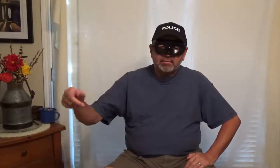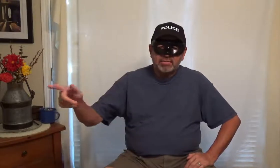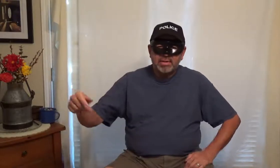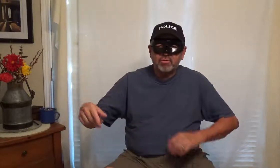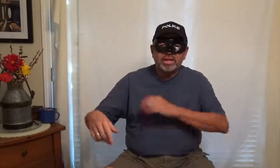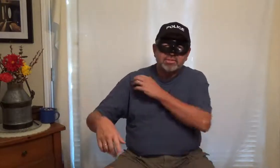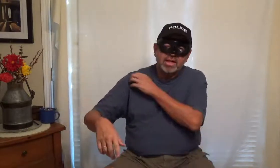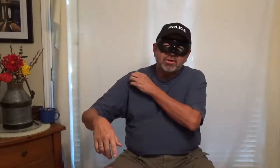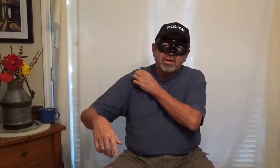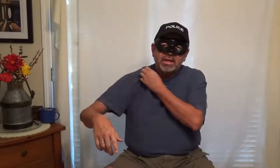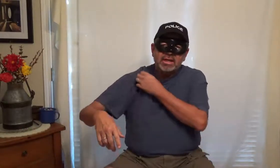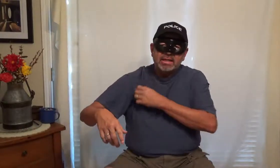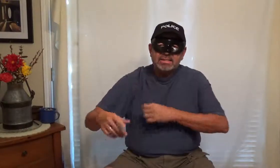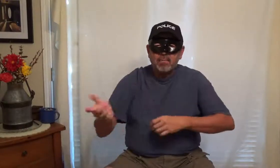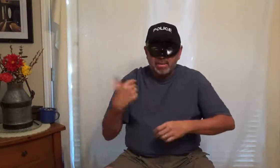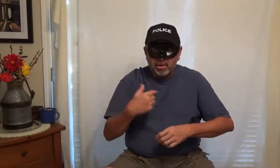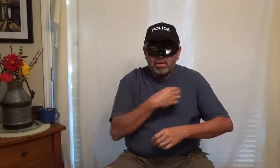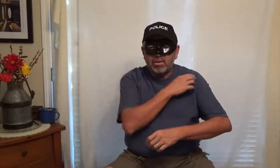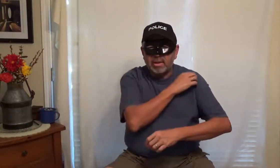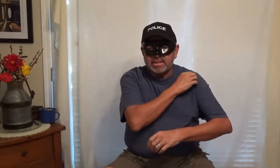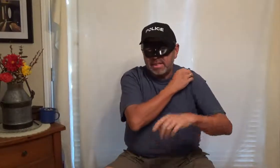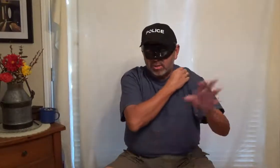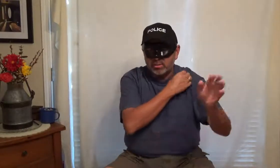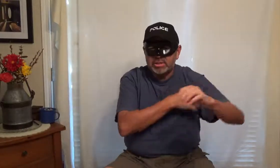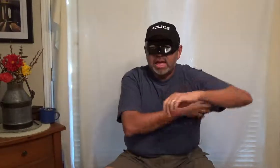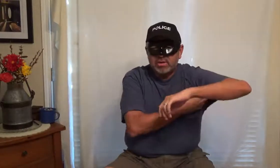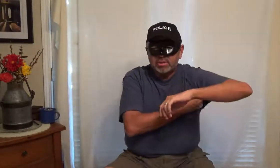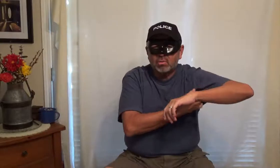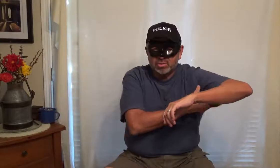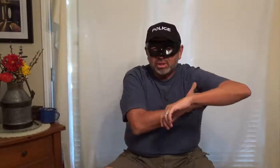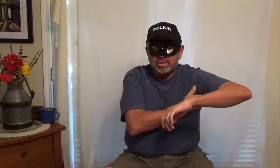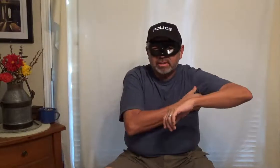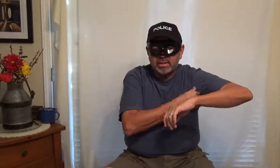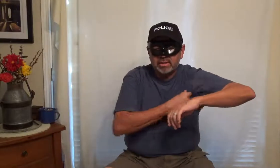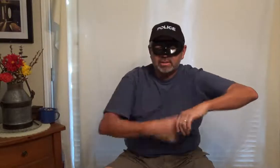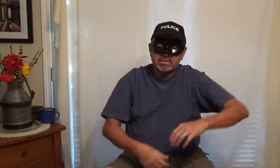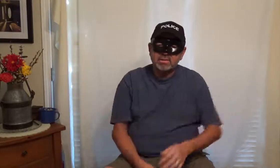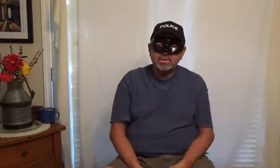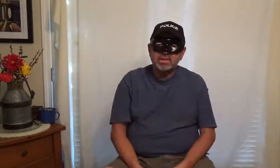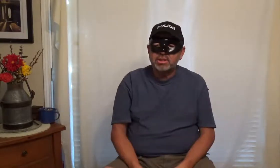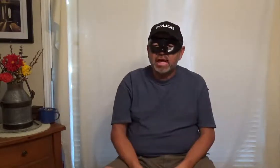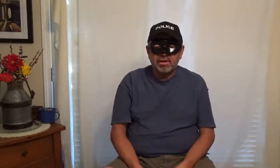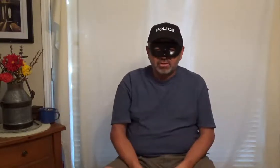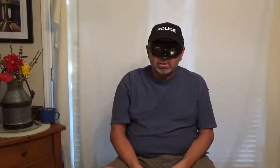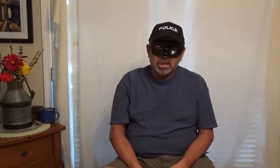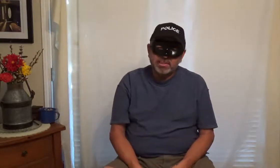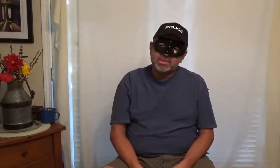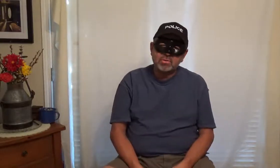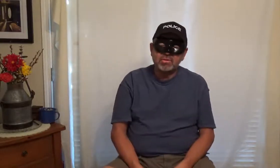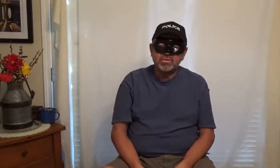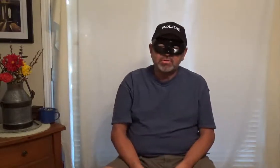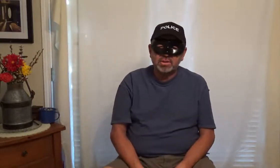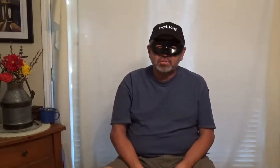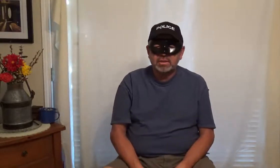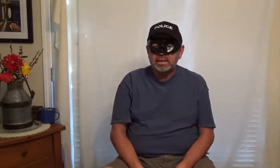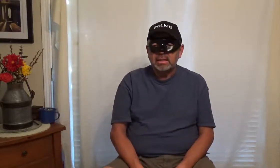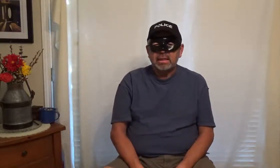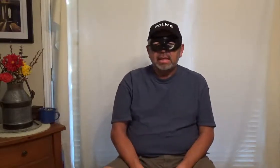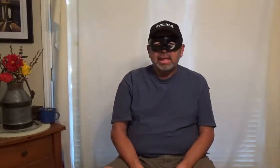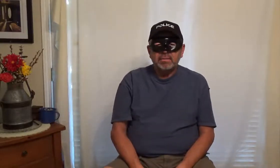seven or eight years later he's now my partner and he's getting ready to retire he's an older gentleman and so he's a good guy really good guy passed away a years ago but anyway